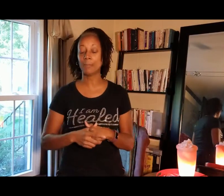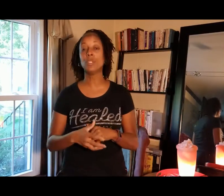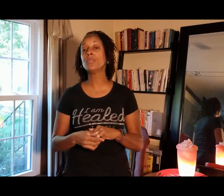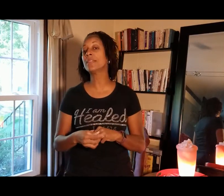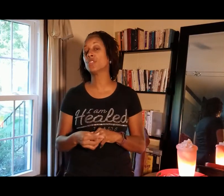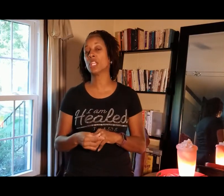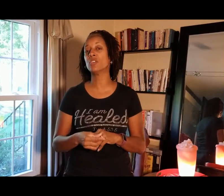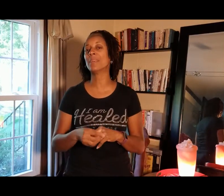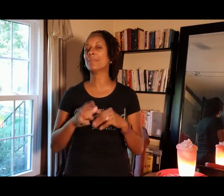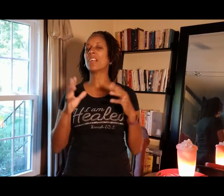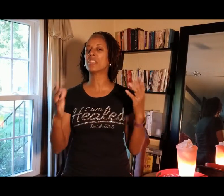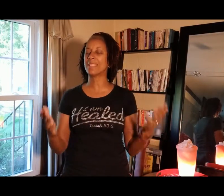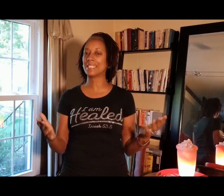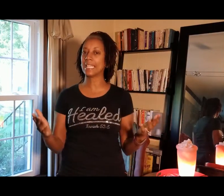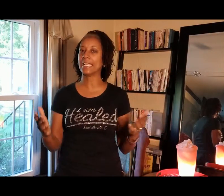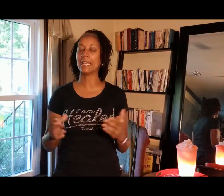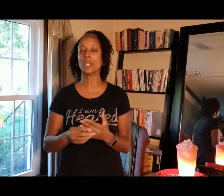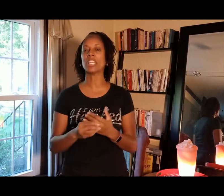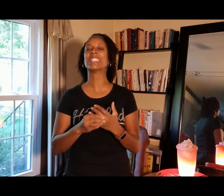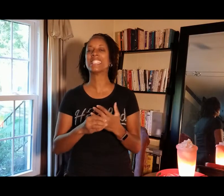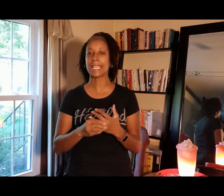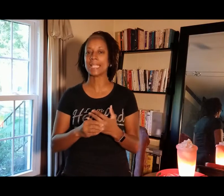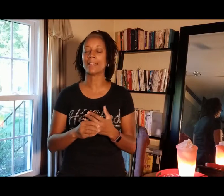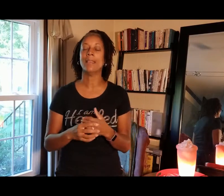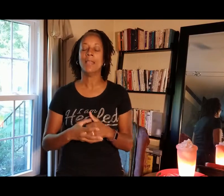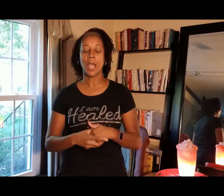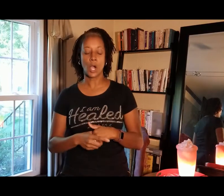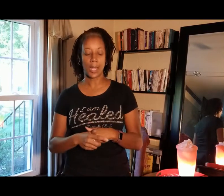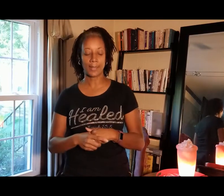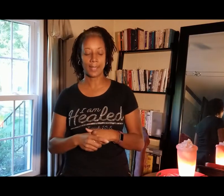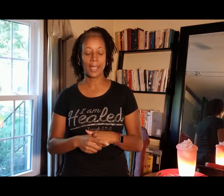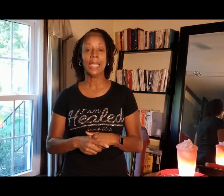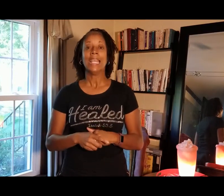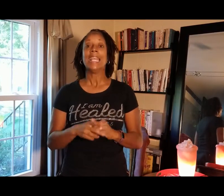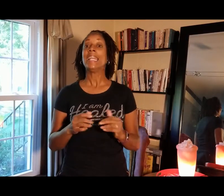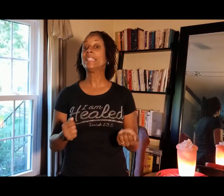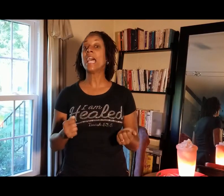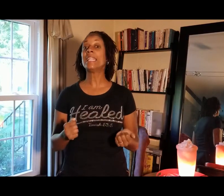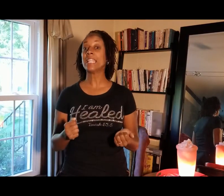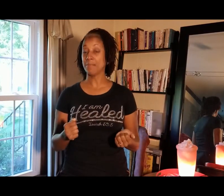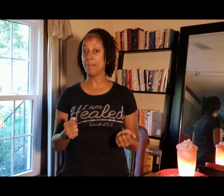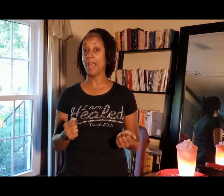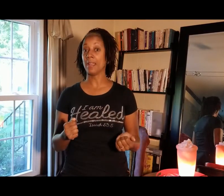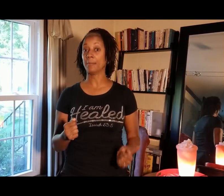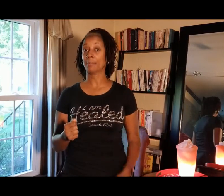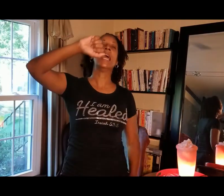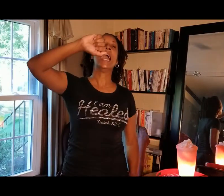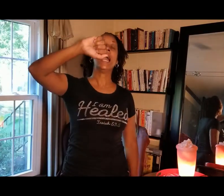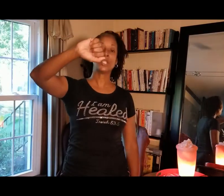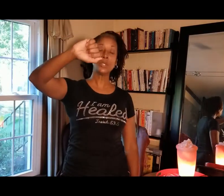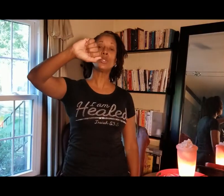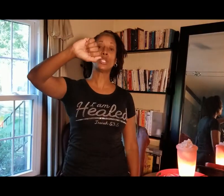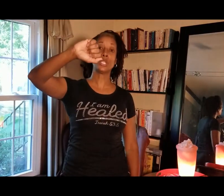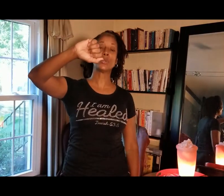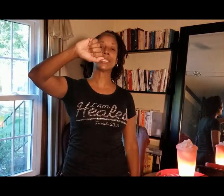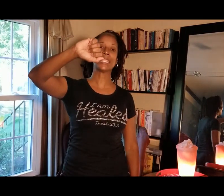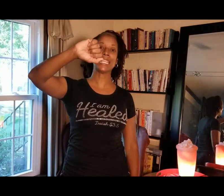I'm using the jingle, but I'm not going to be singing it. I'm going to say it. All right. Hittite empire. Hattusa, you see,